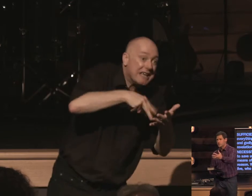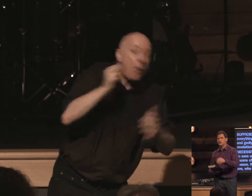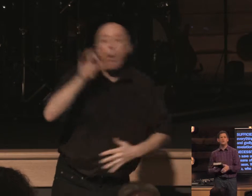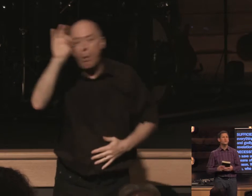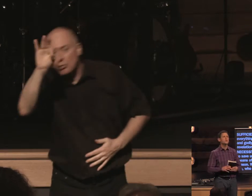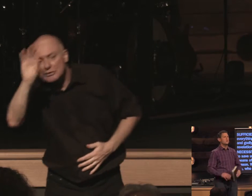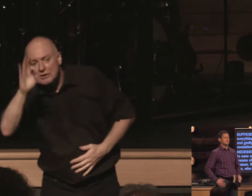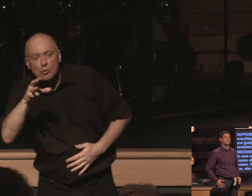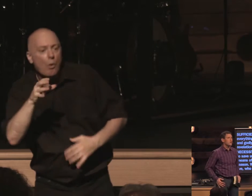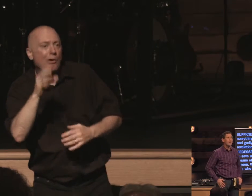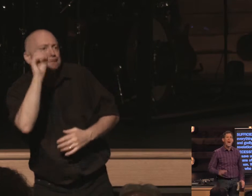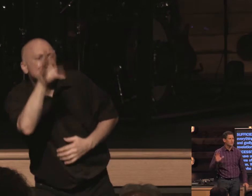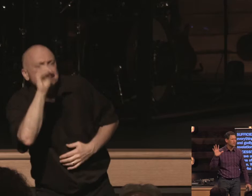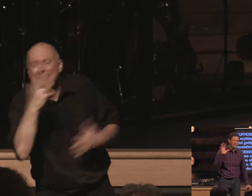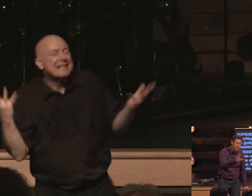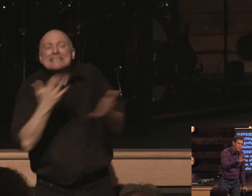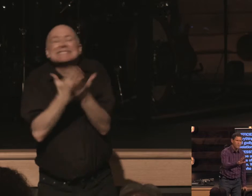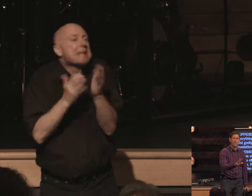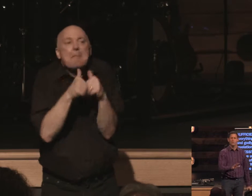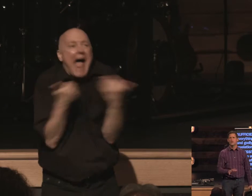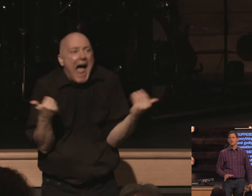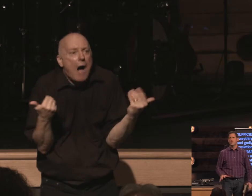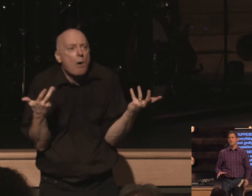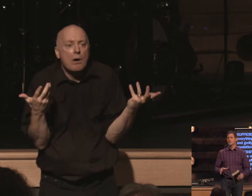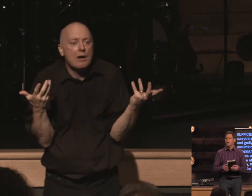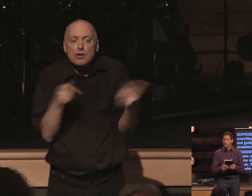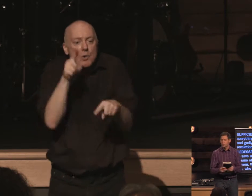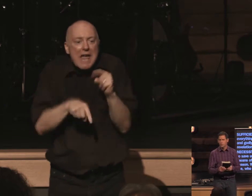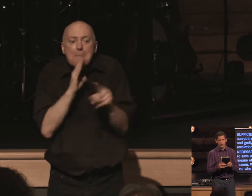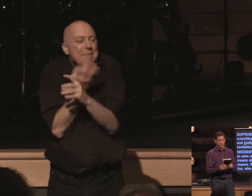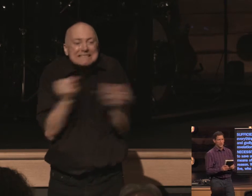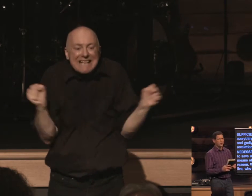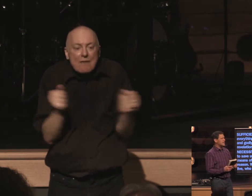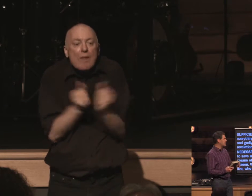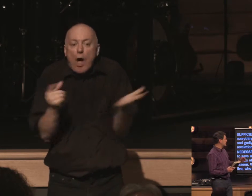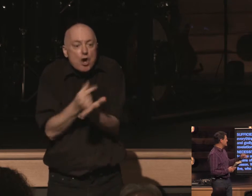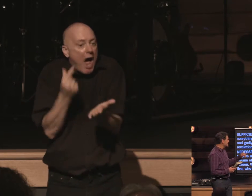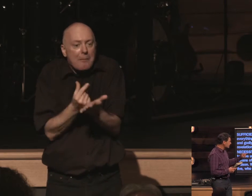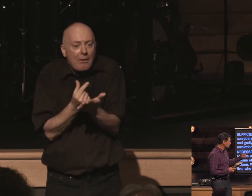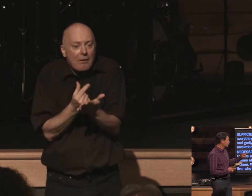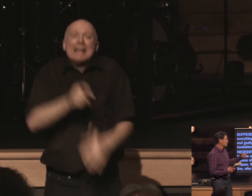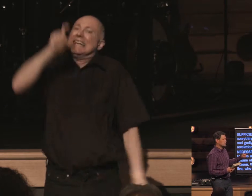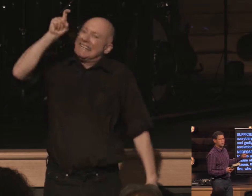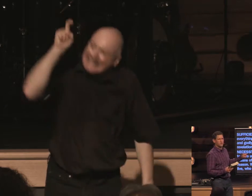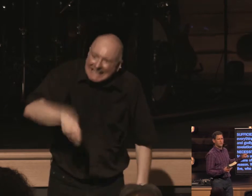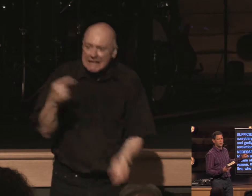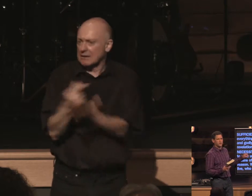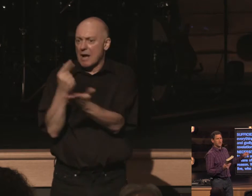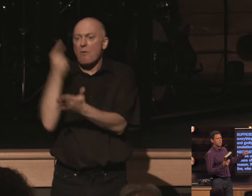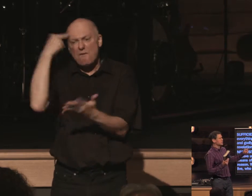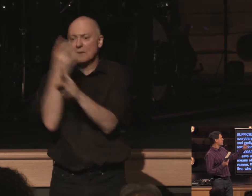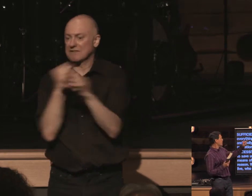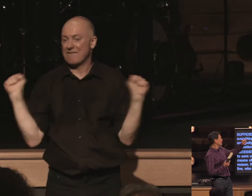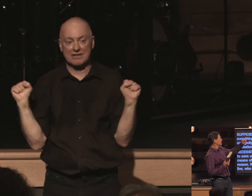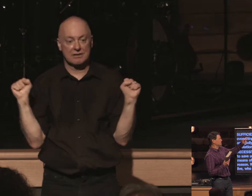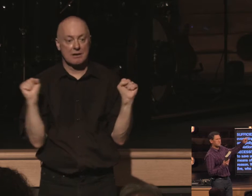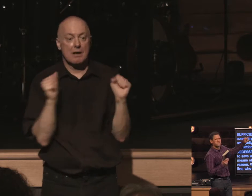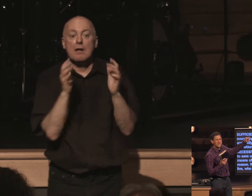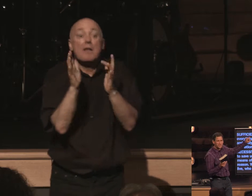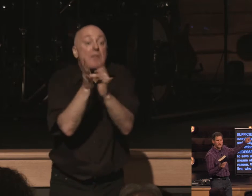to you there's somehow some form uh the gospel is shared it's necessary for salvation but the bible is sufficient